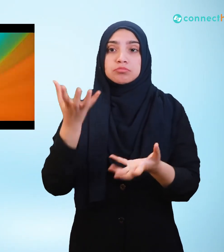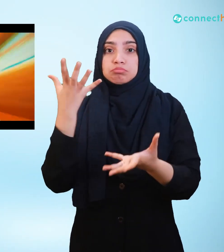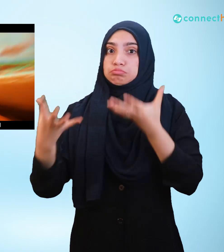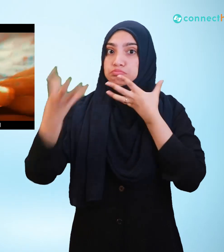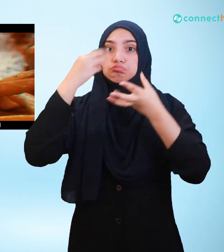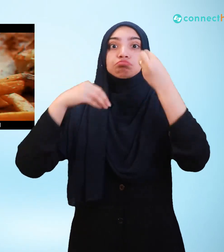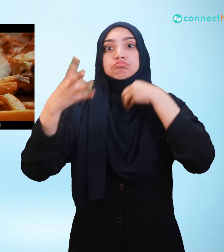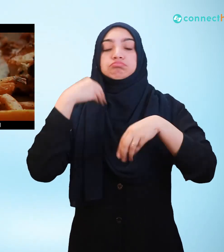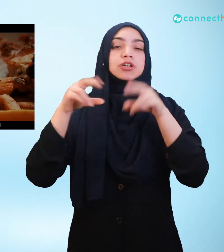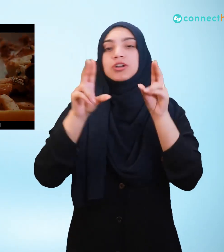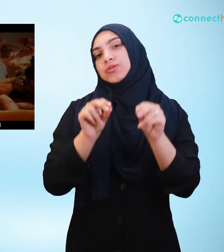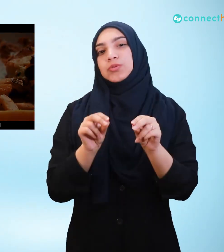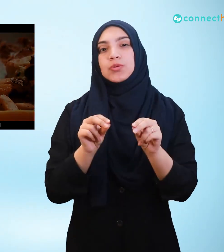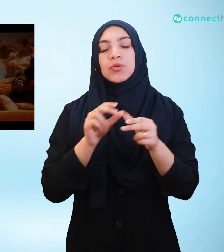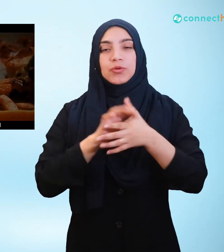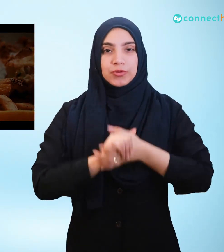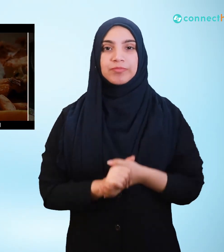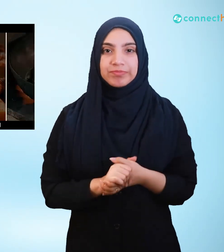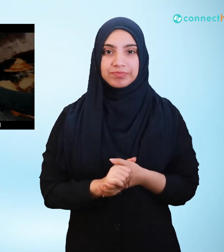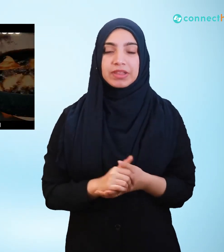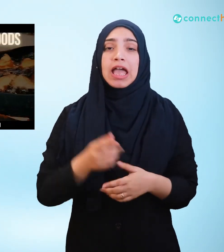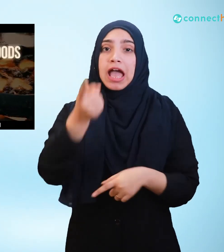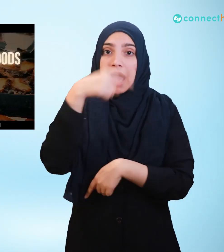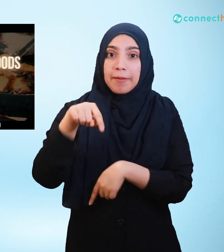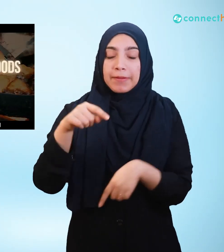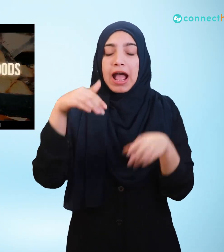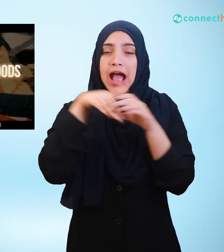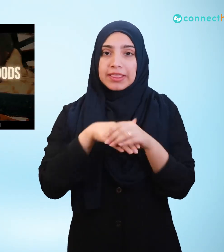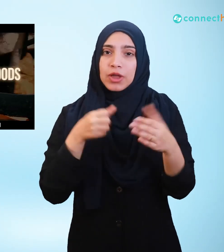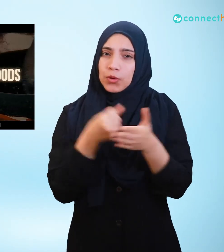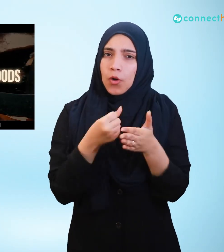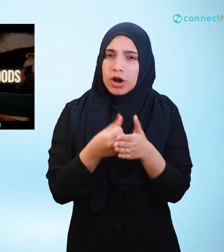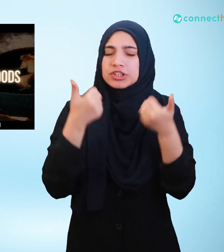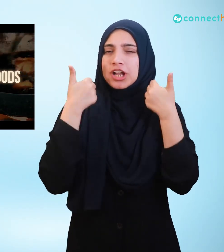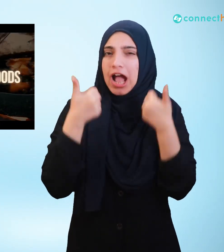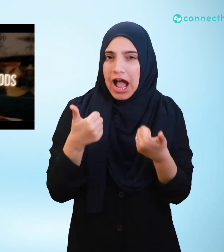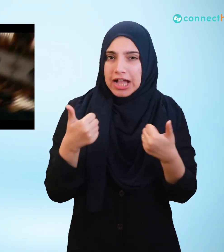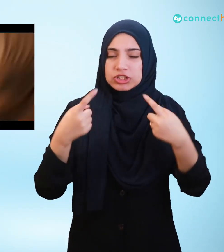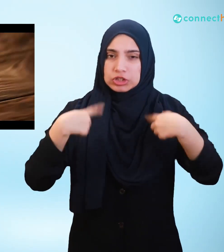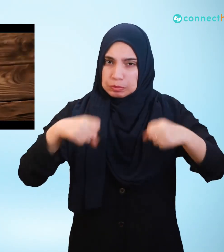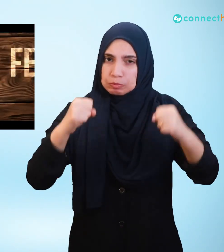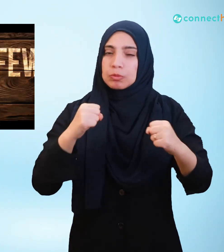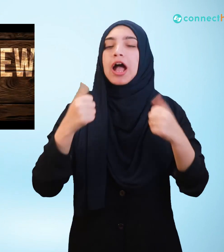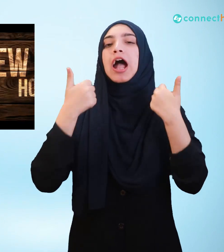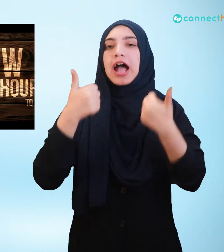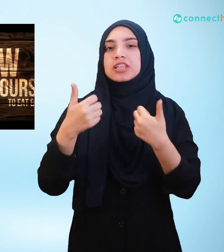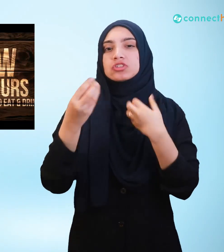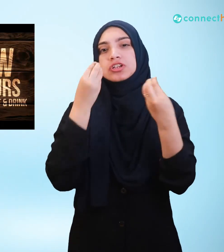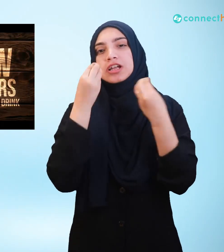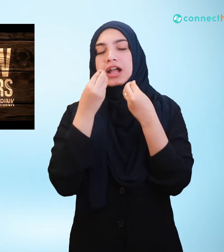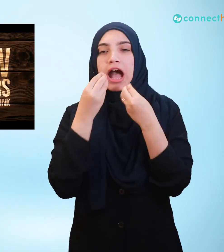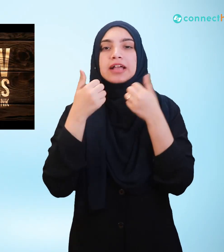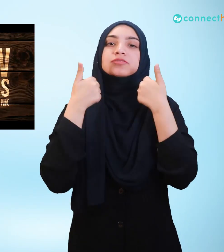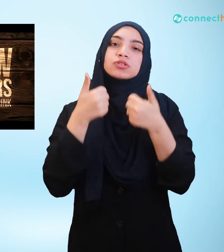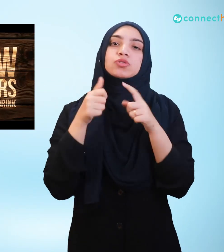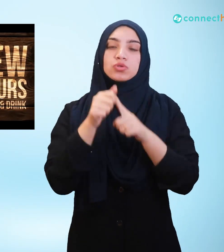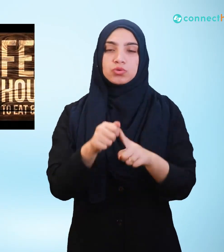Try your best to avoid processed and fried foods this month. Since we only have a few hours available to eat and drink,